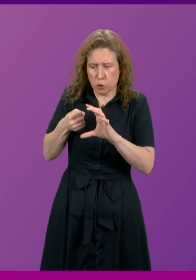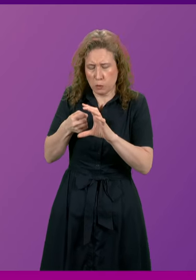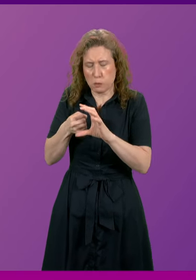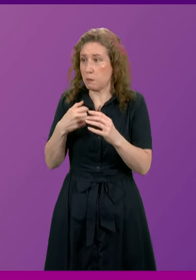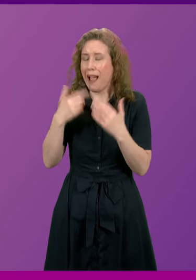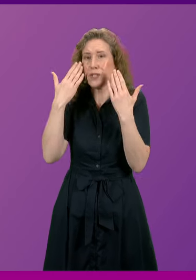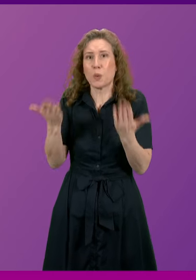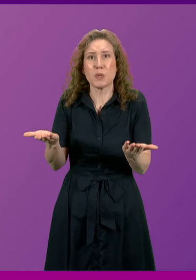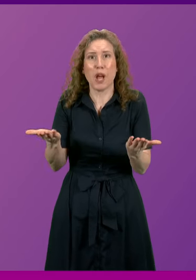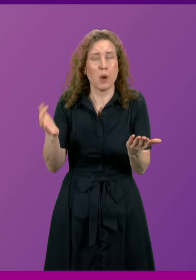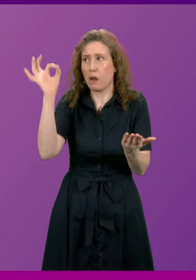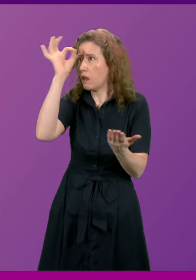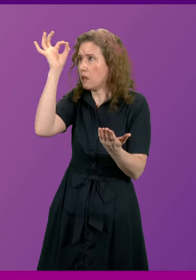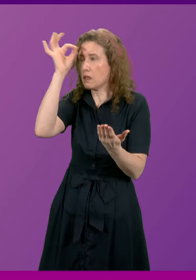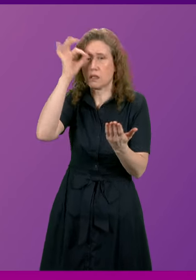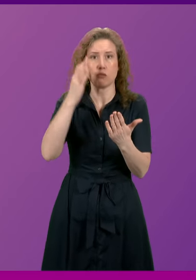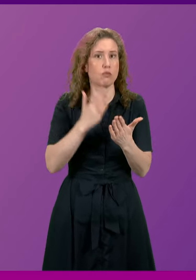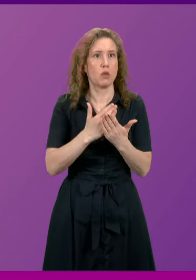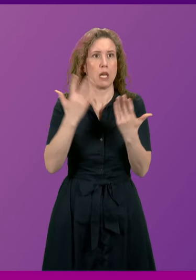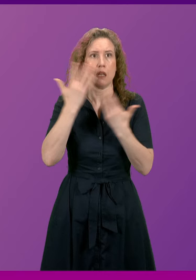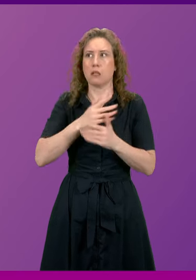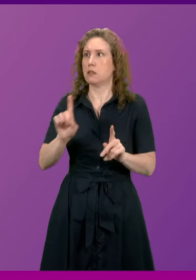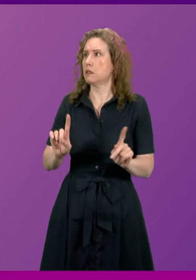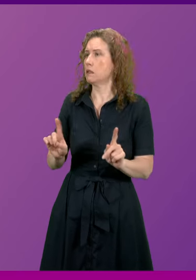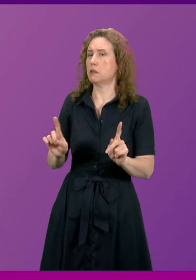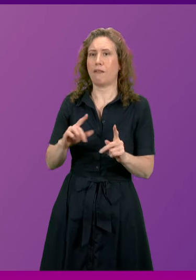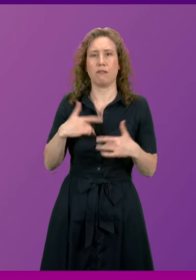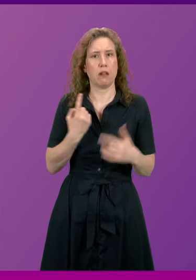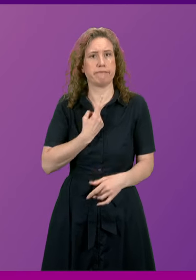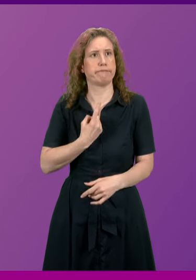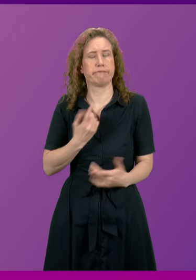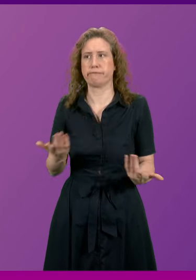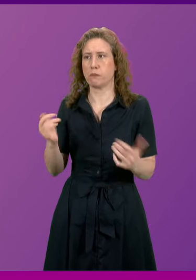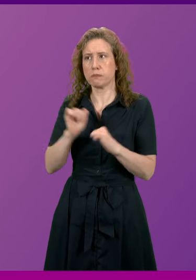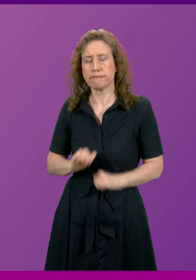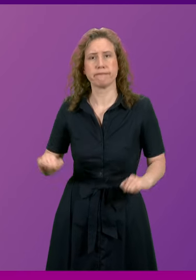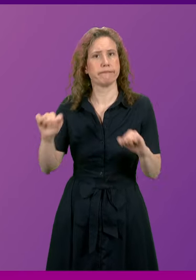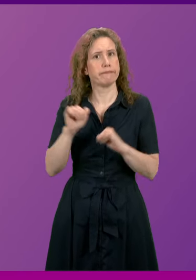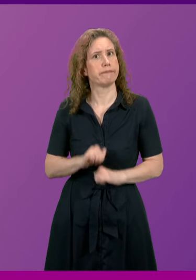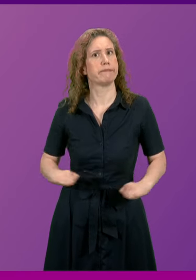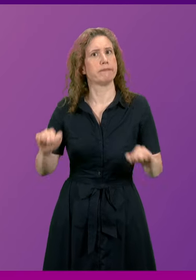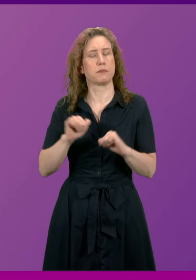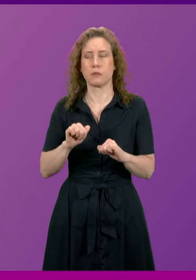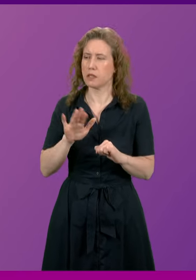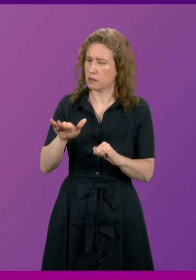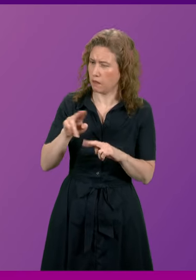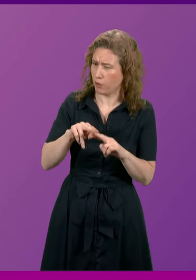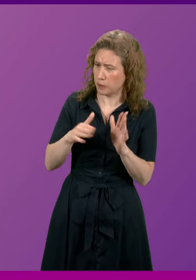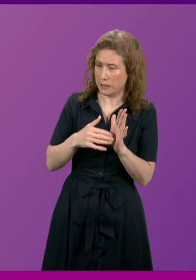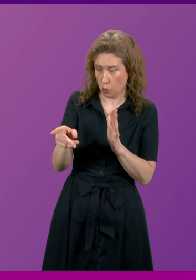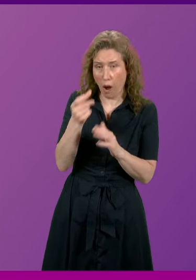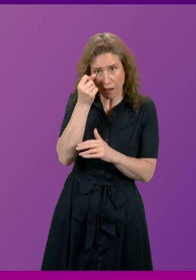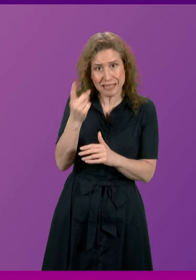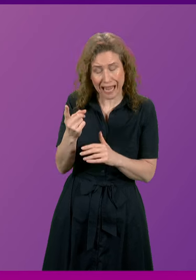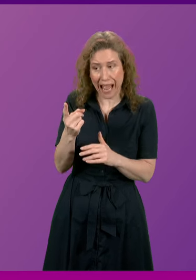of knowing. I'm in the dark and feel completely alone during all of this. So does the First Minister understand